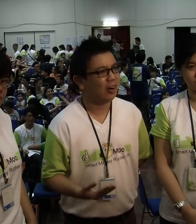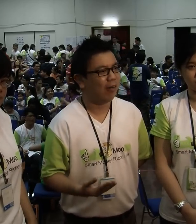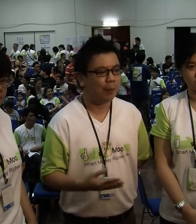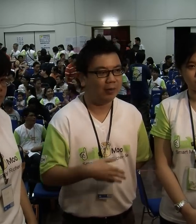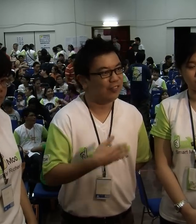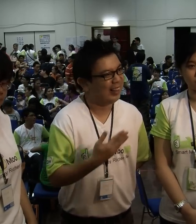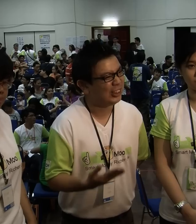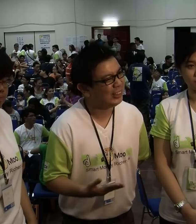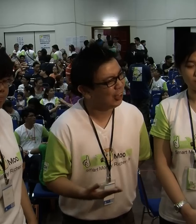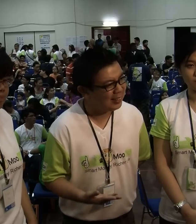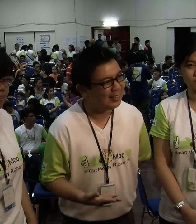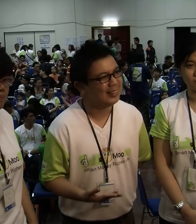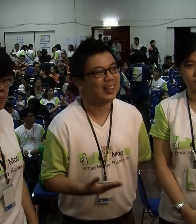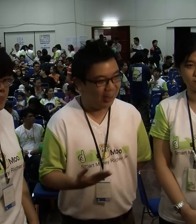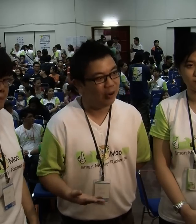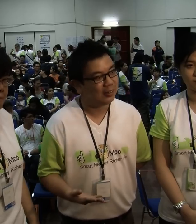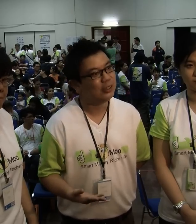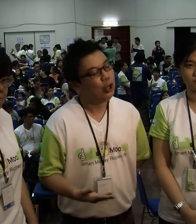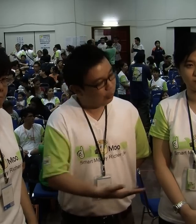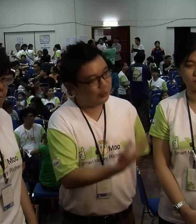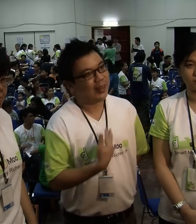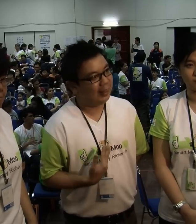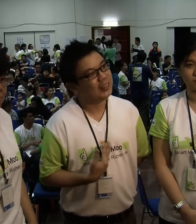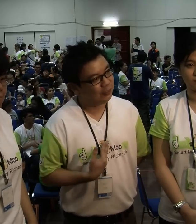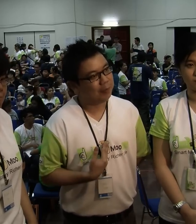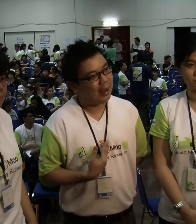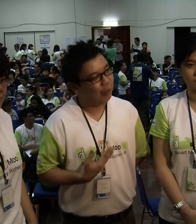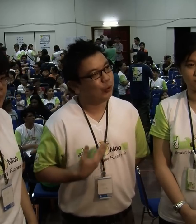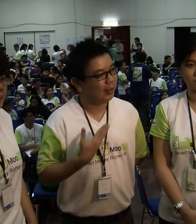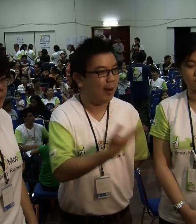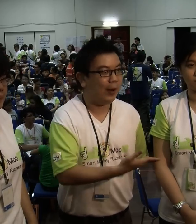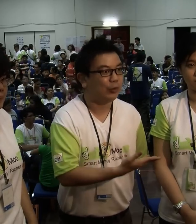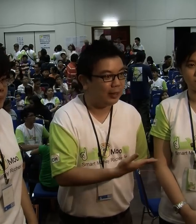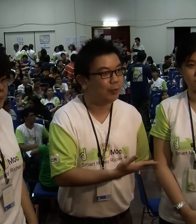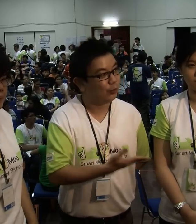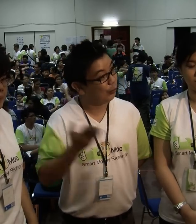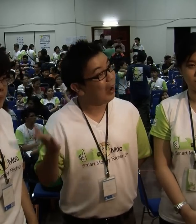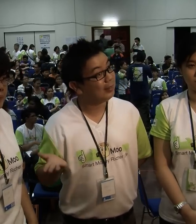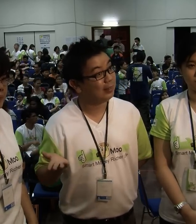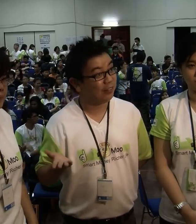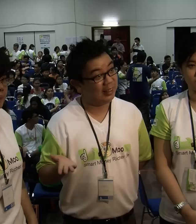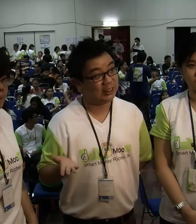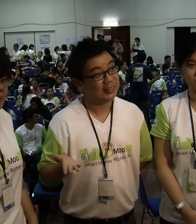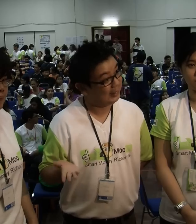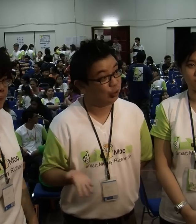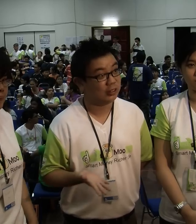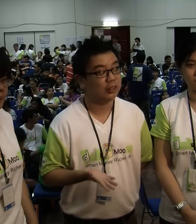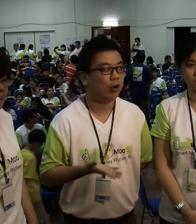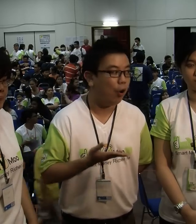about financial jargon and all this. They give us feedback and we will get back to them. We will ask the financial institution or